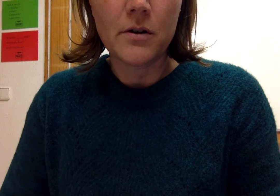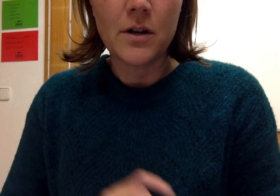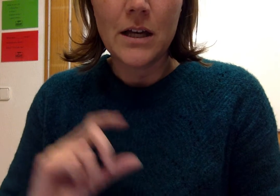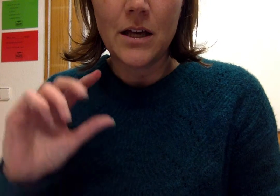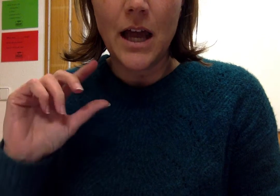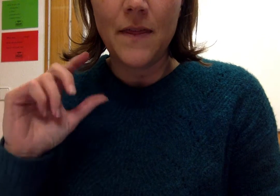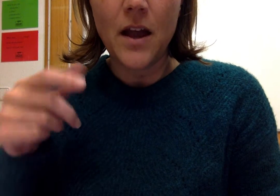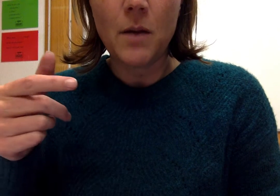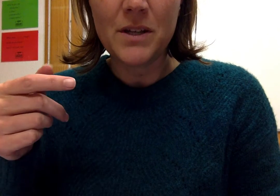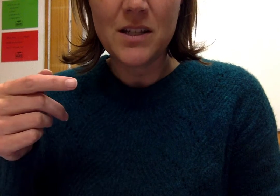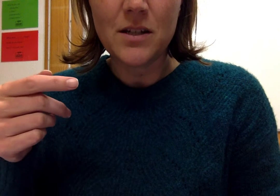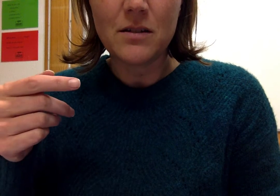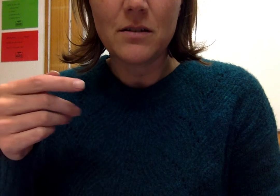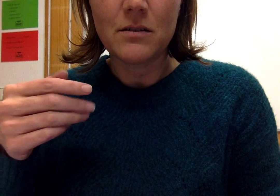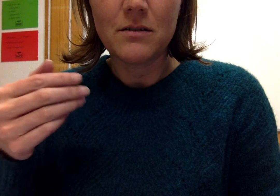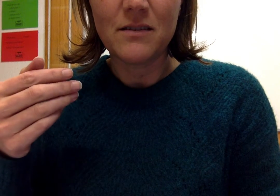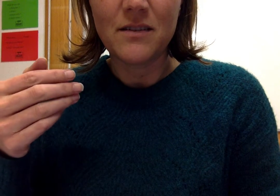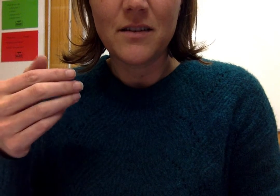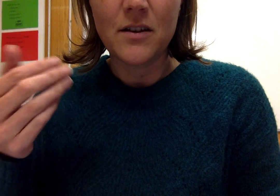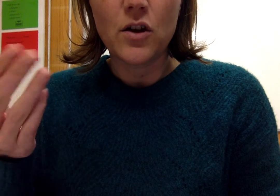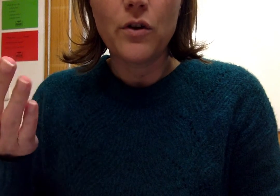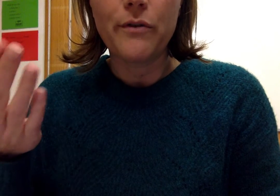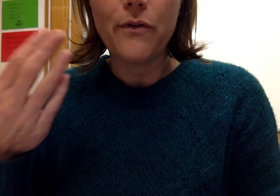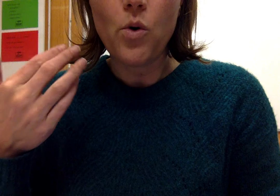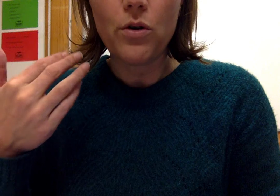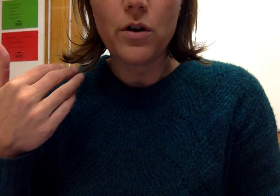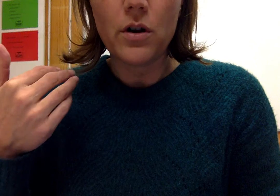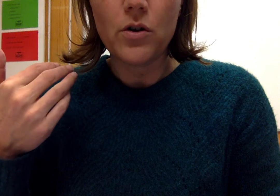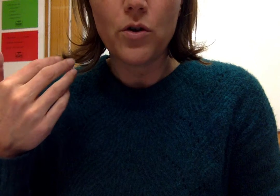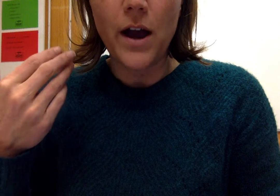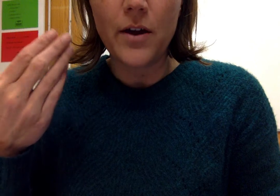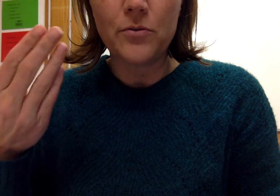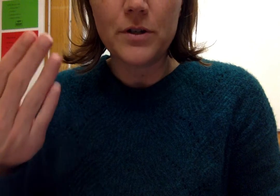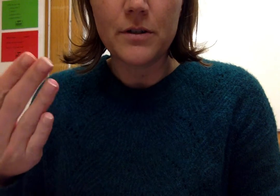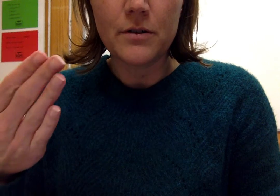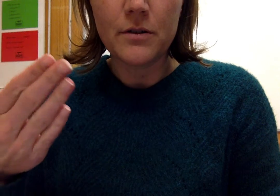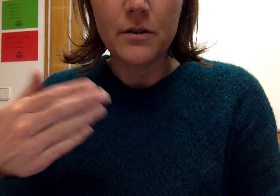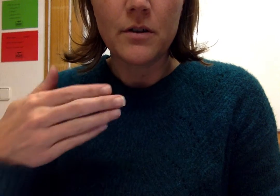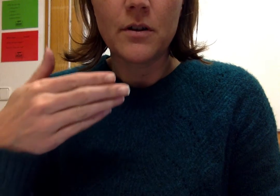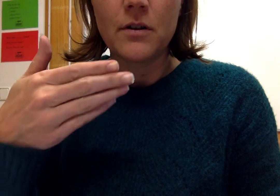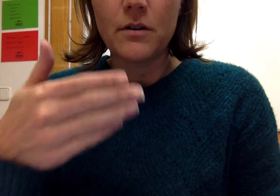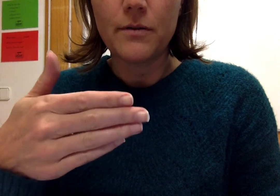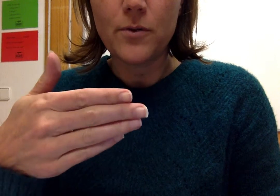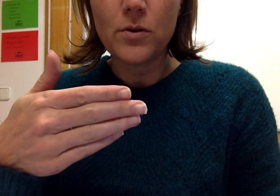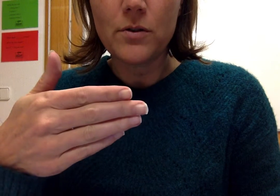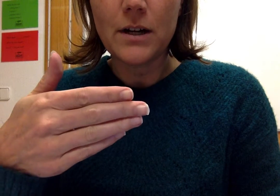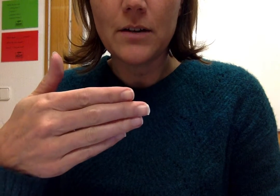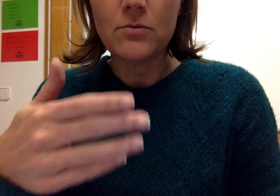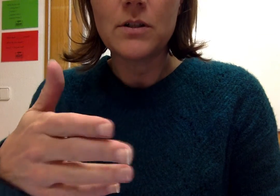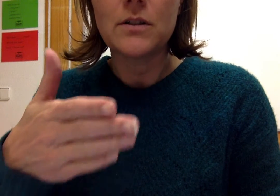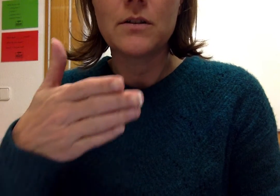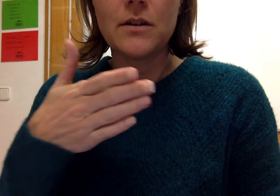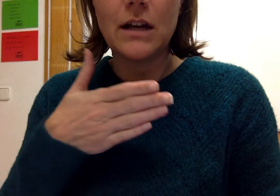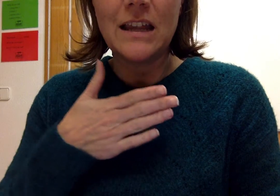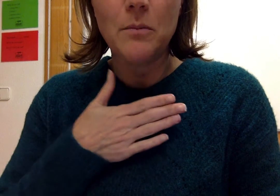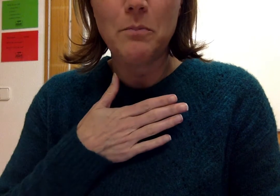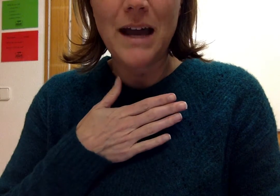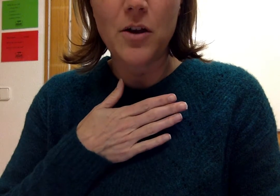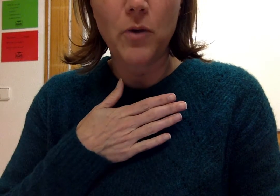And the opposite? Foreground. The foreground and the background.